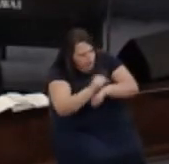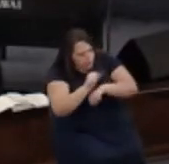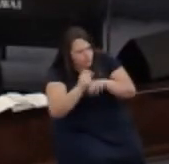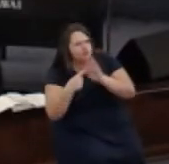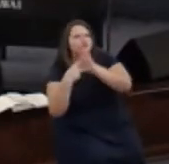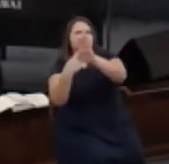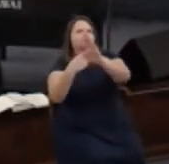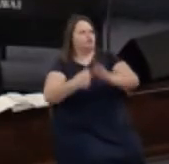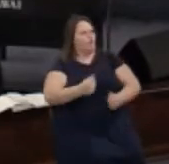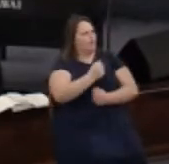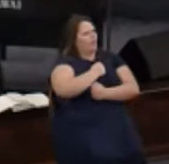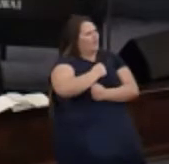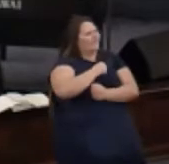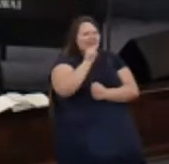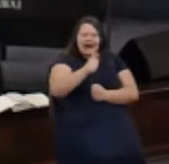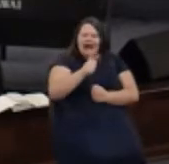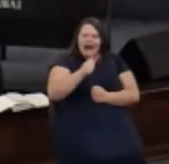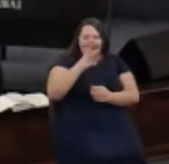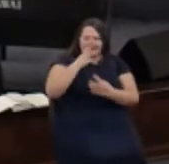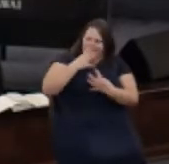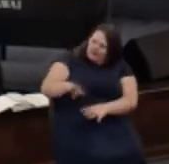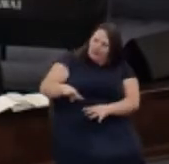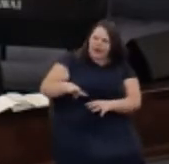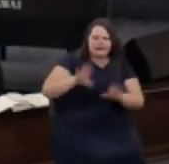not neglecting to get together